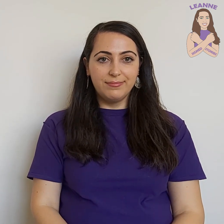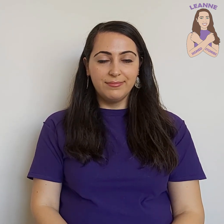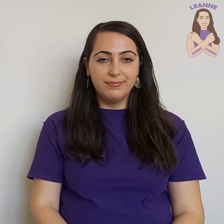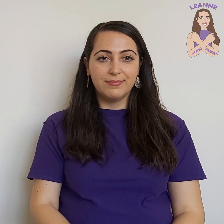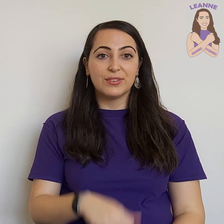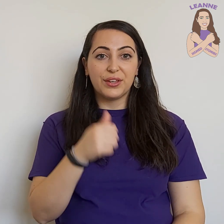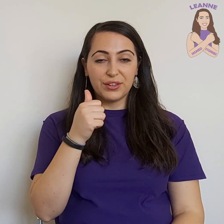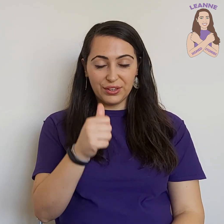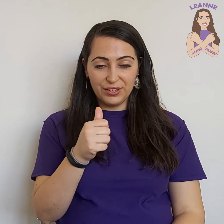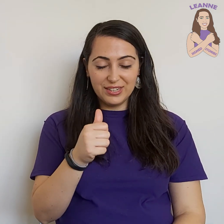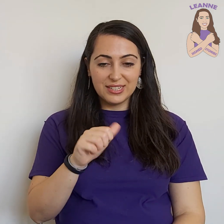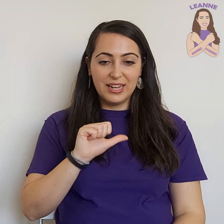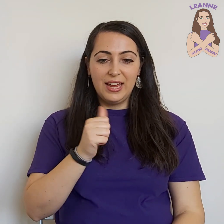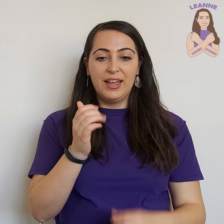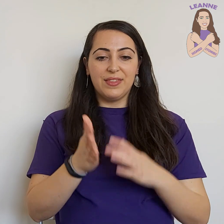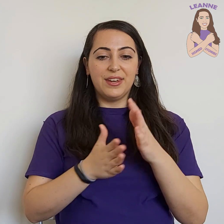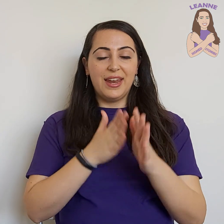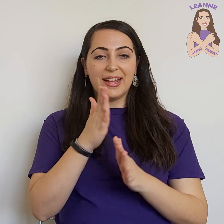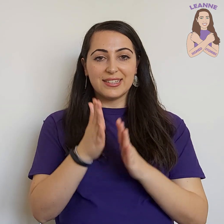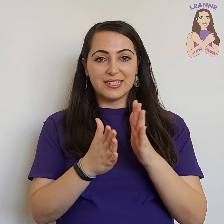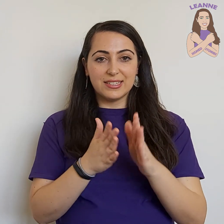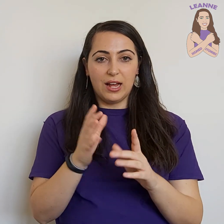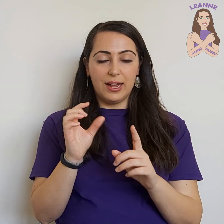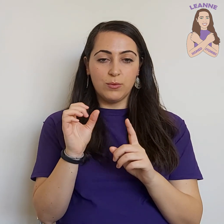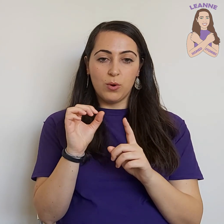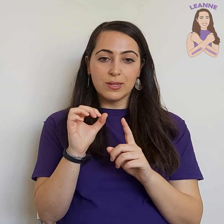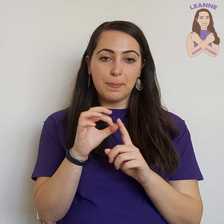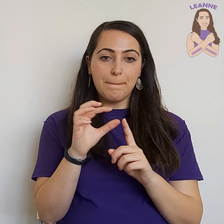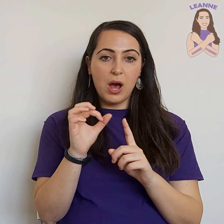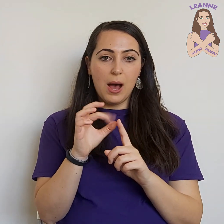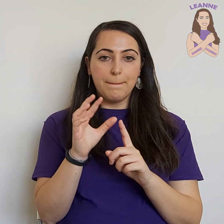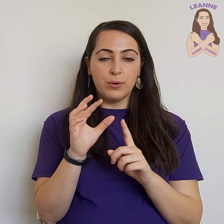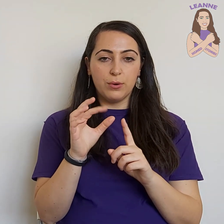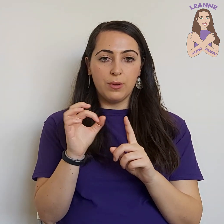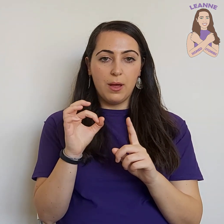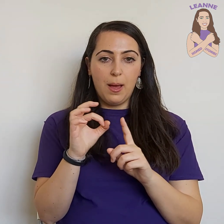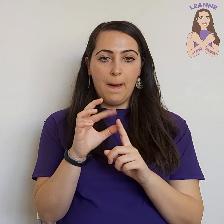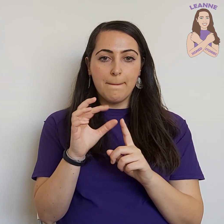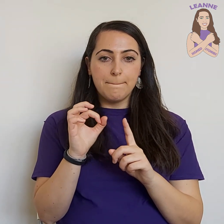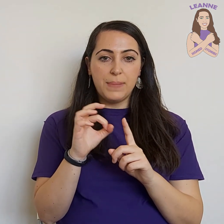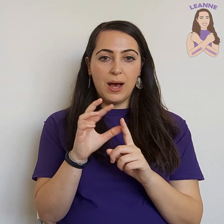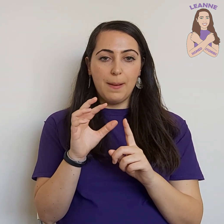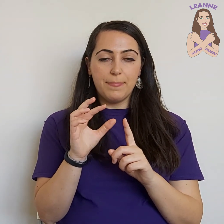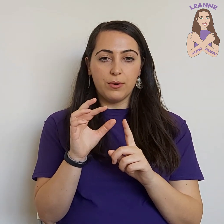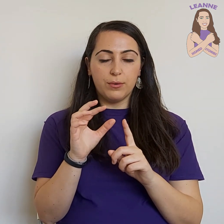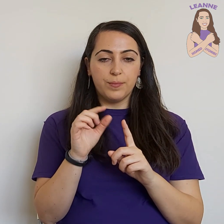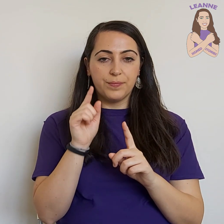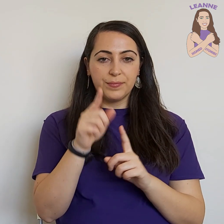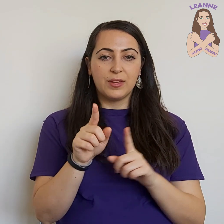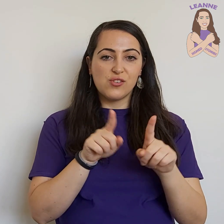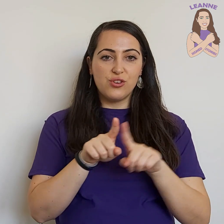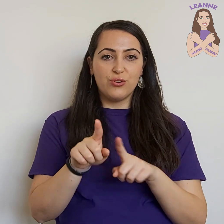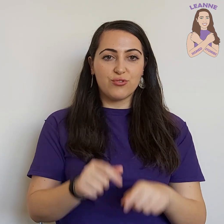Good. The next sign was purple. Purple. You try.